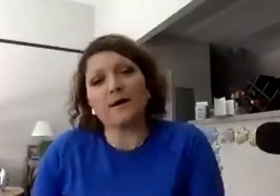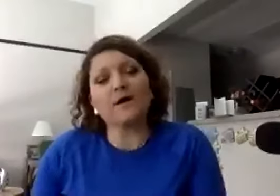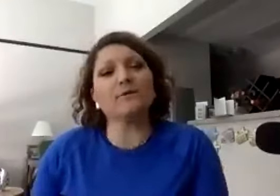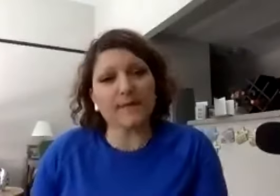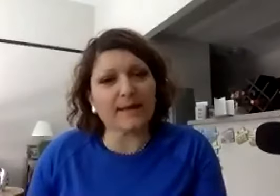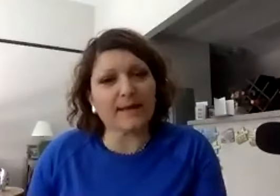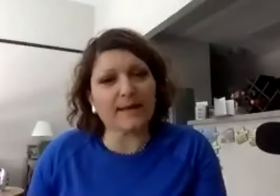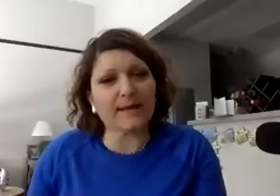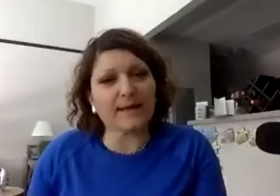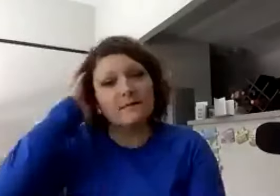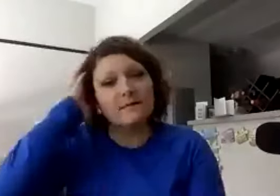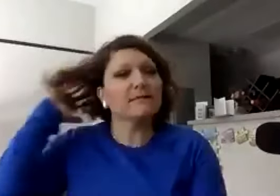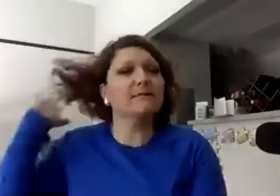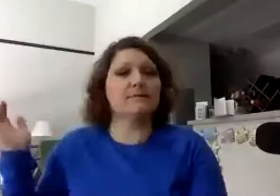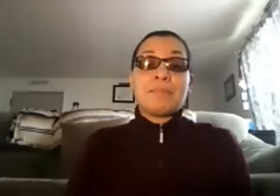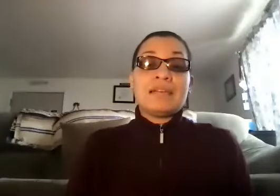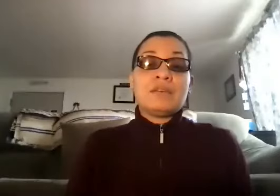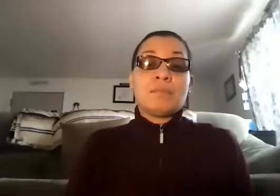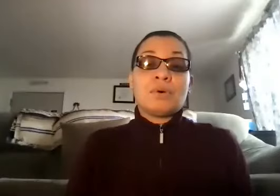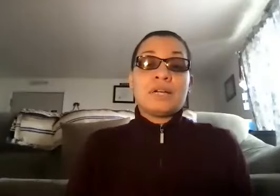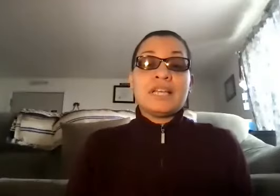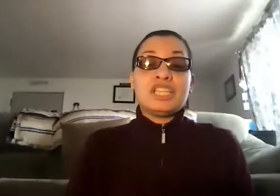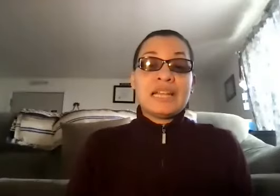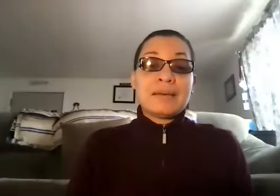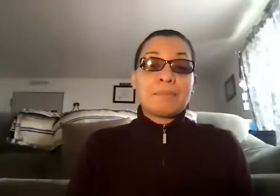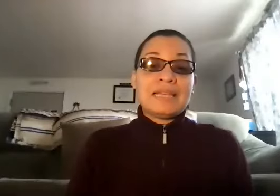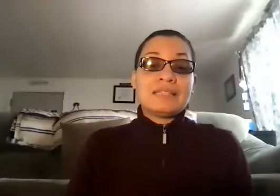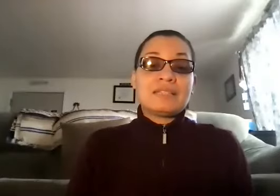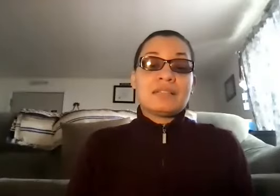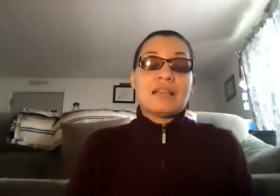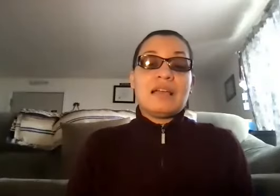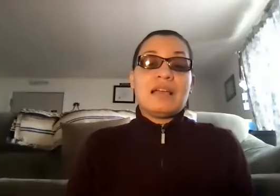Wow. So they're making it more Internet based and